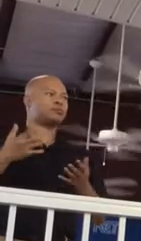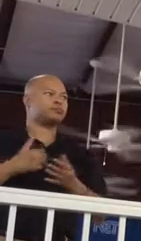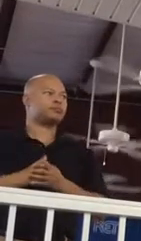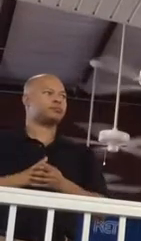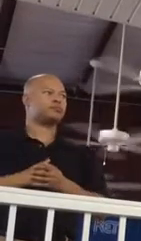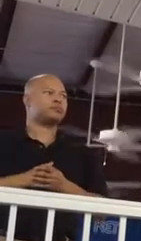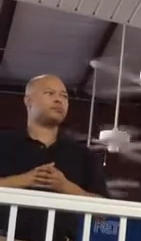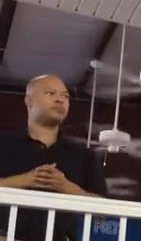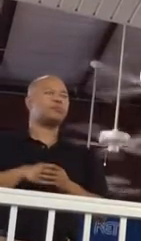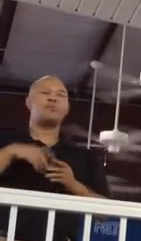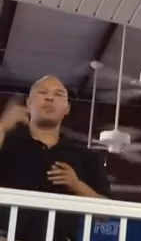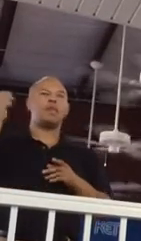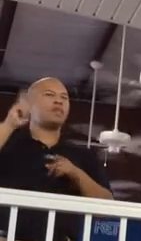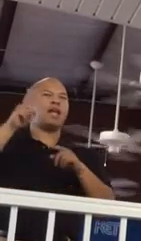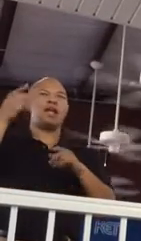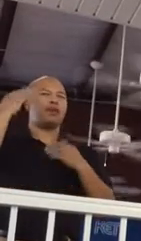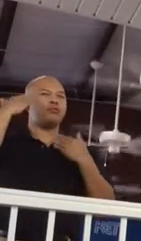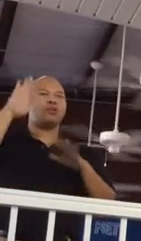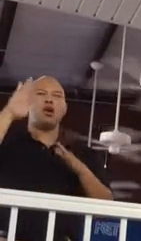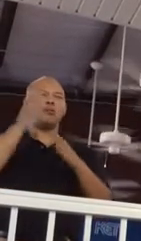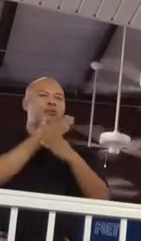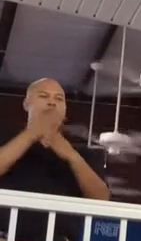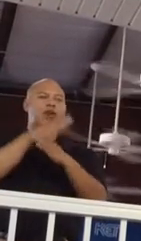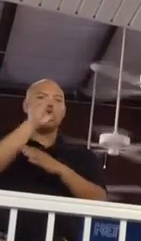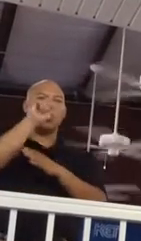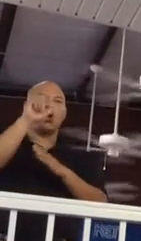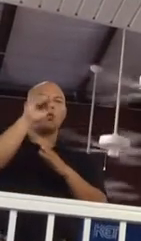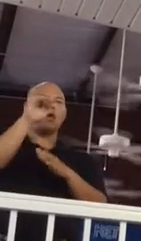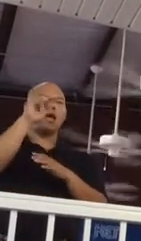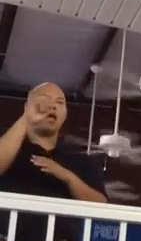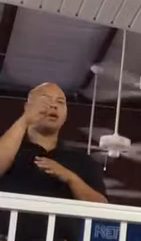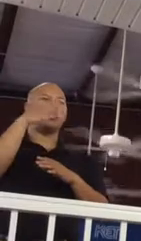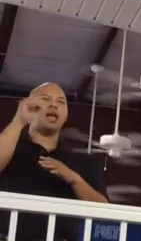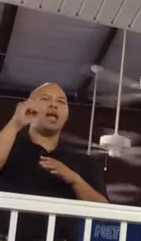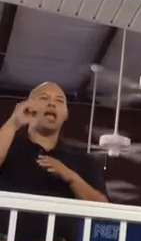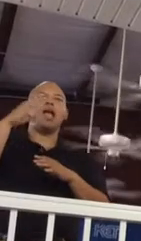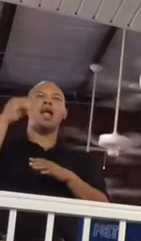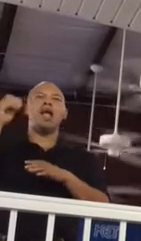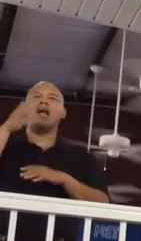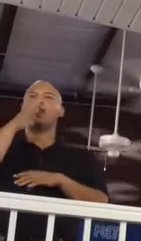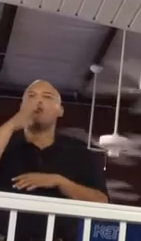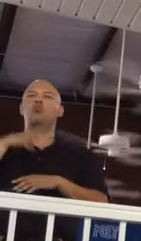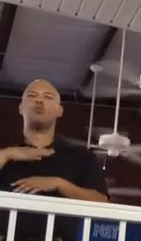These guys can't tell the difference between a coal miner and a European male model.